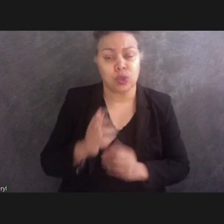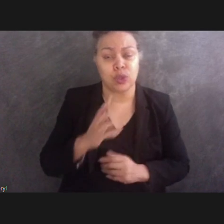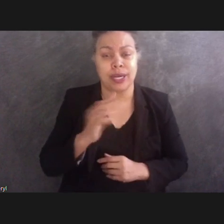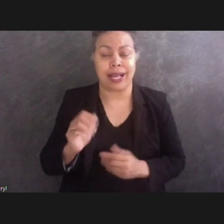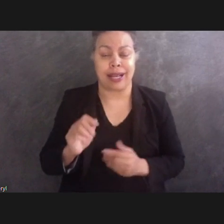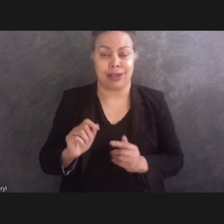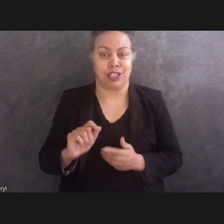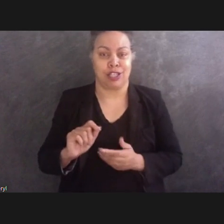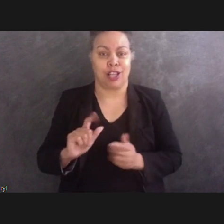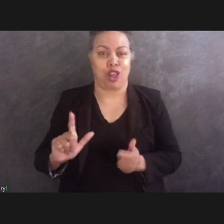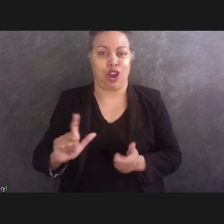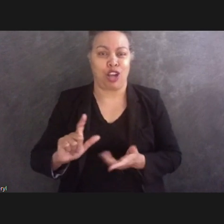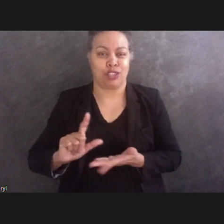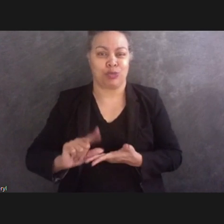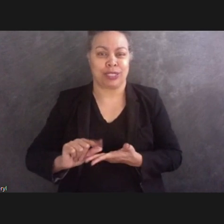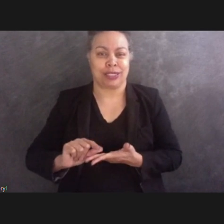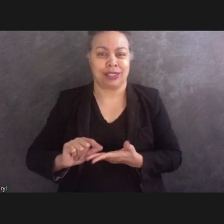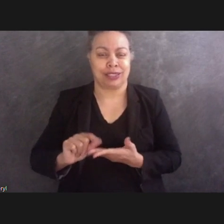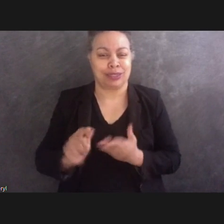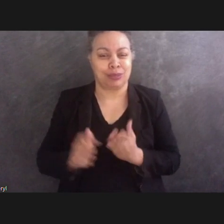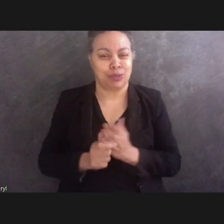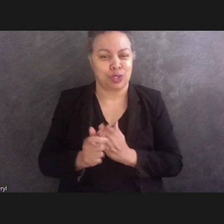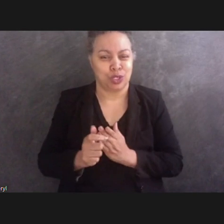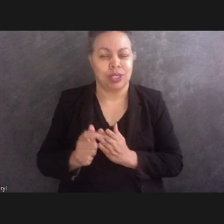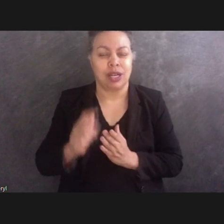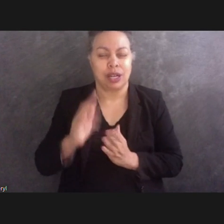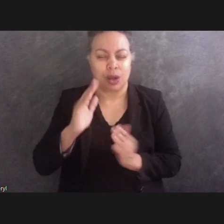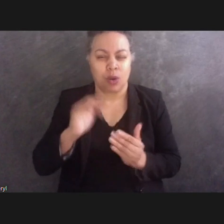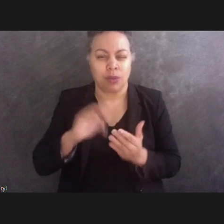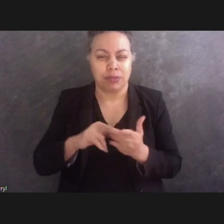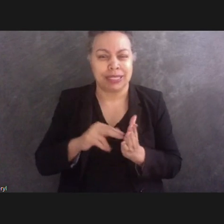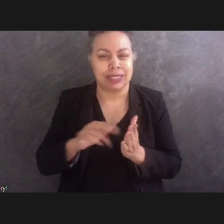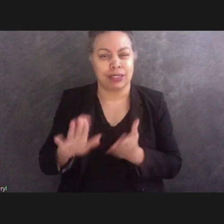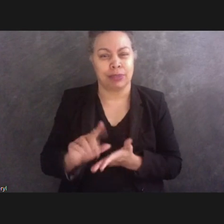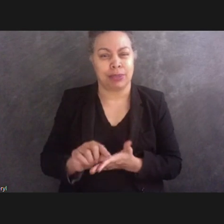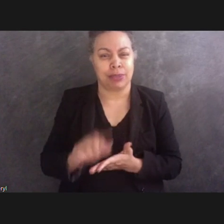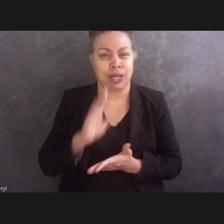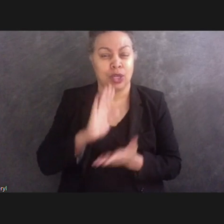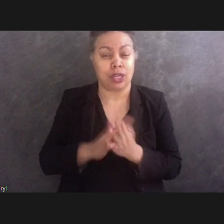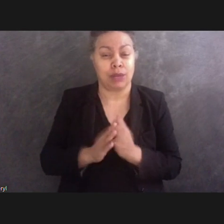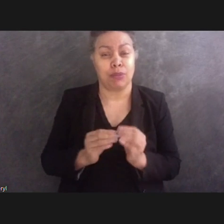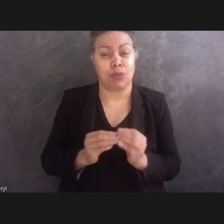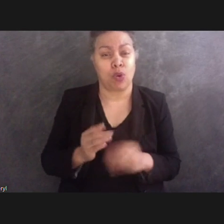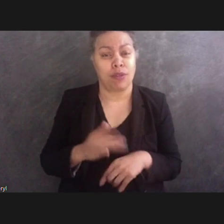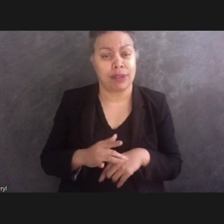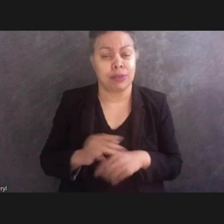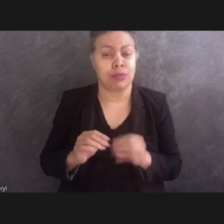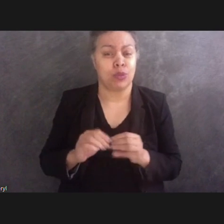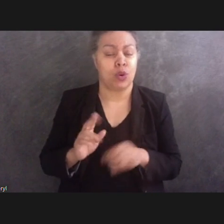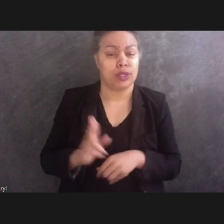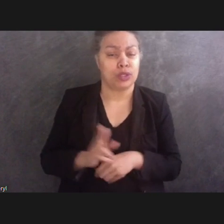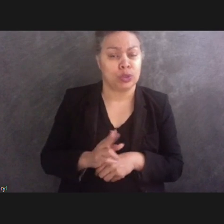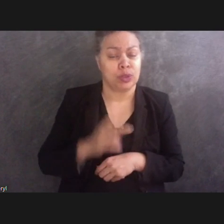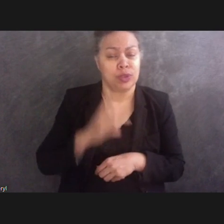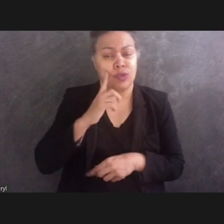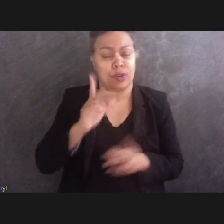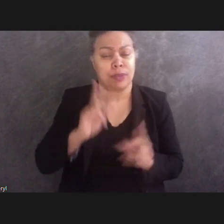are given in hopes of making publications more usable for visitors who are blind or who have low vision. My